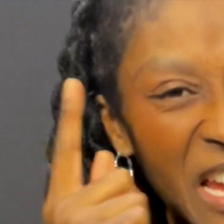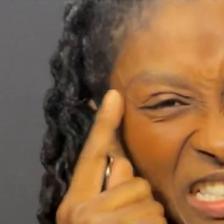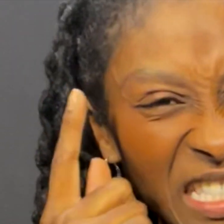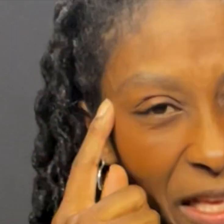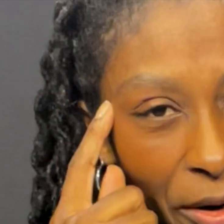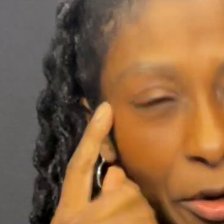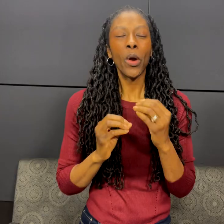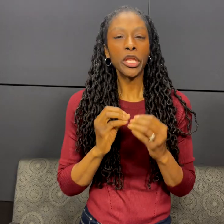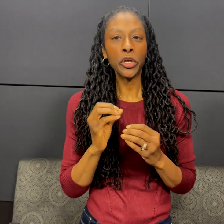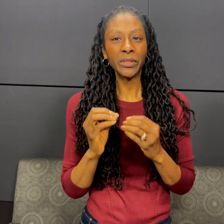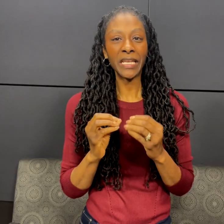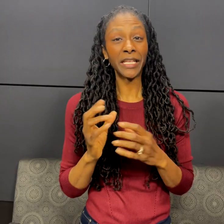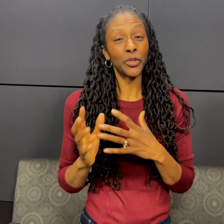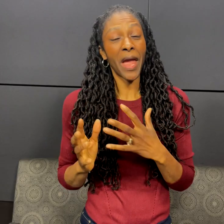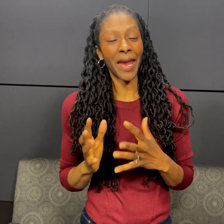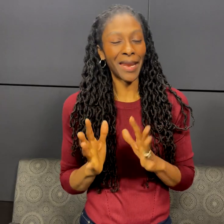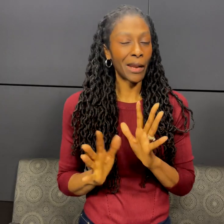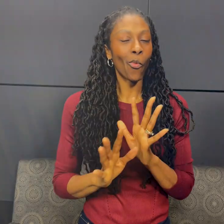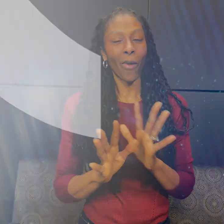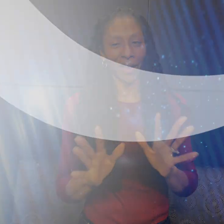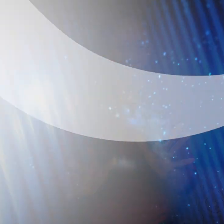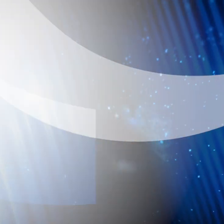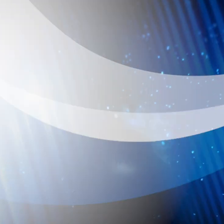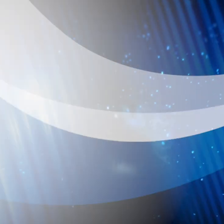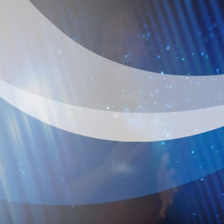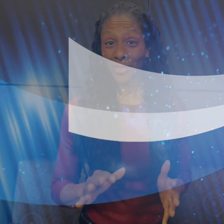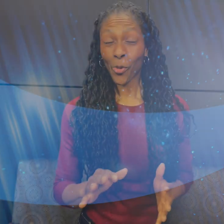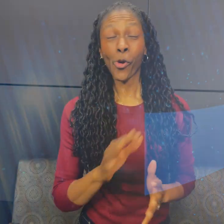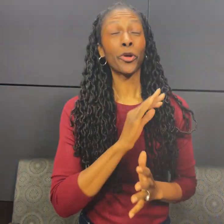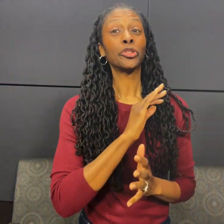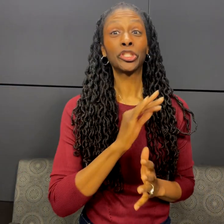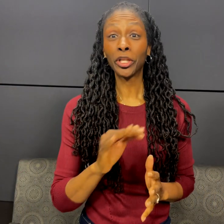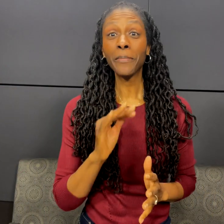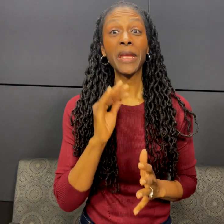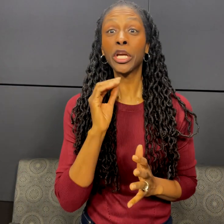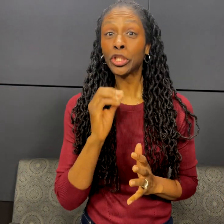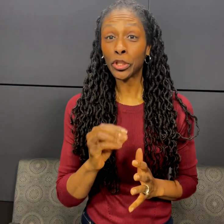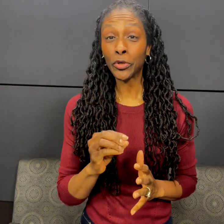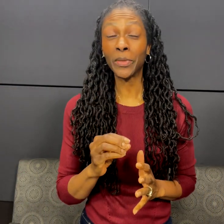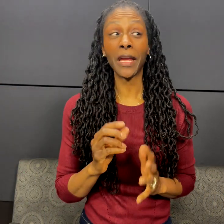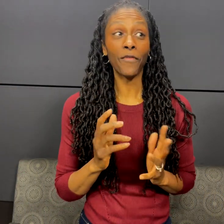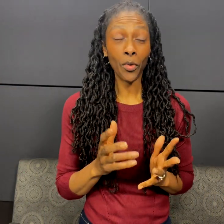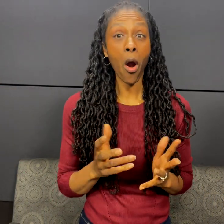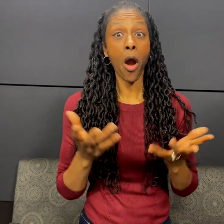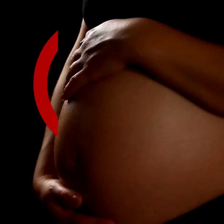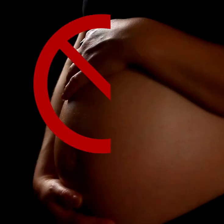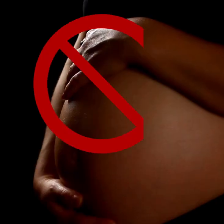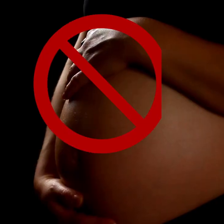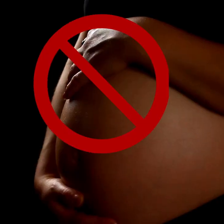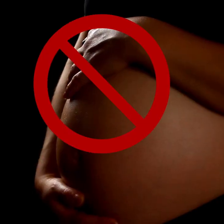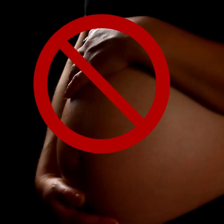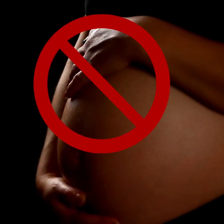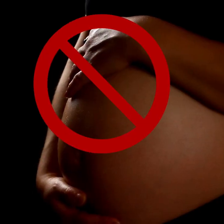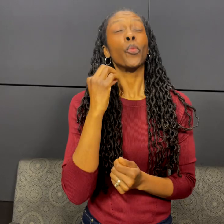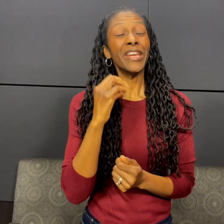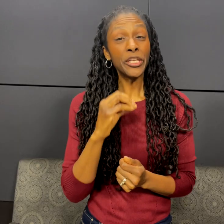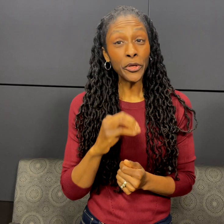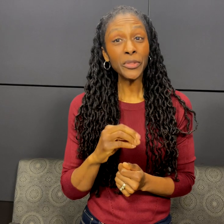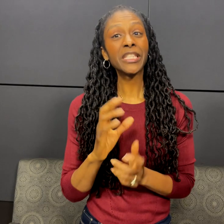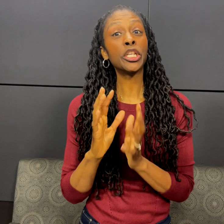considered when using it to aid in weight loss. Castor oil shouldn't be consumed if you are pregnant or nursing. Reduce the